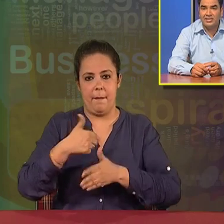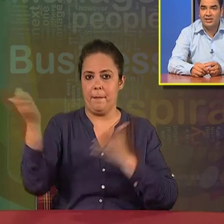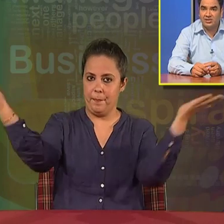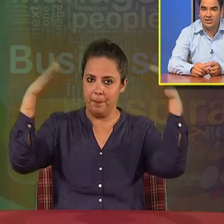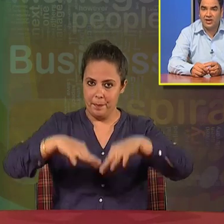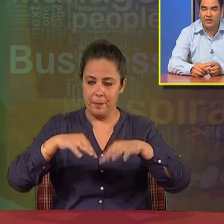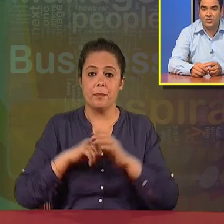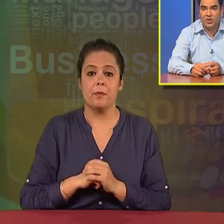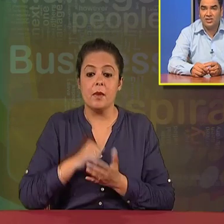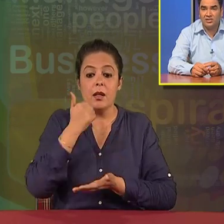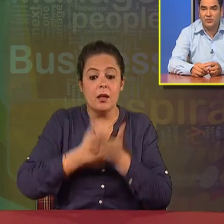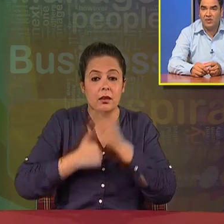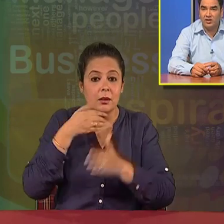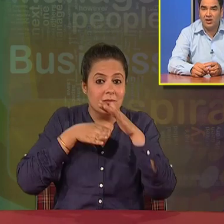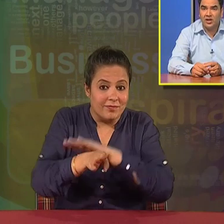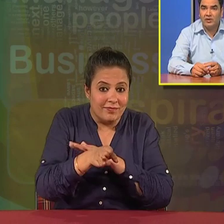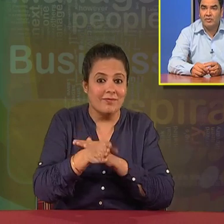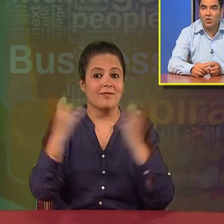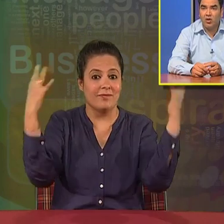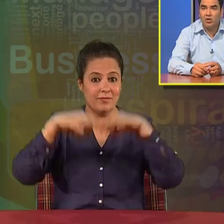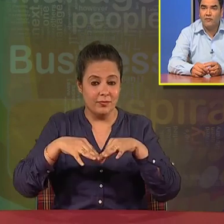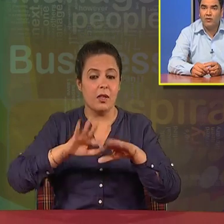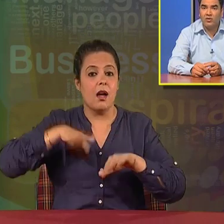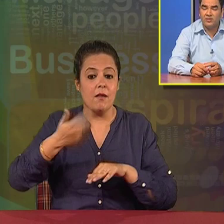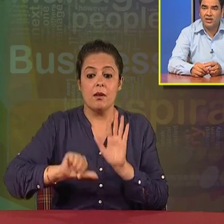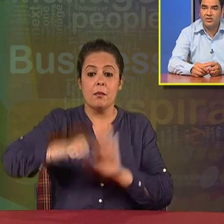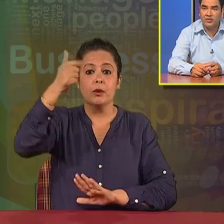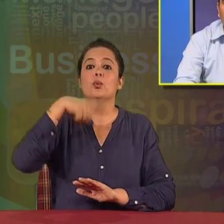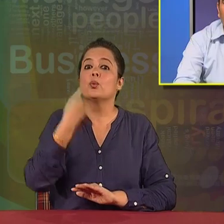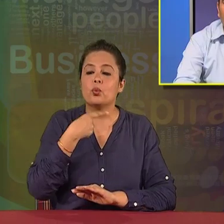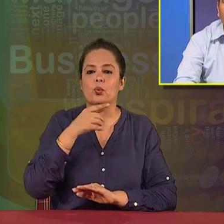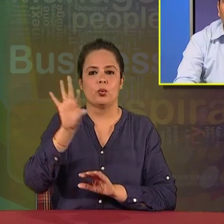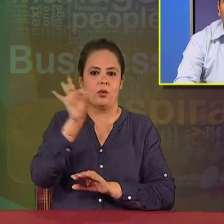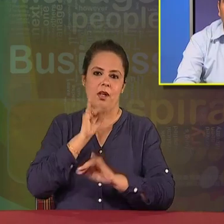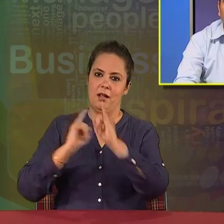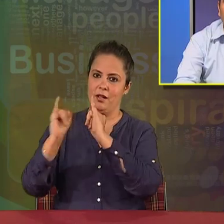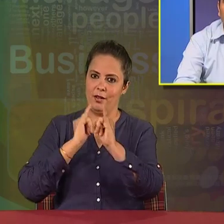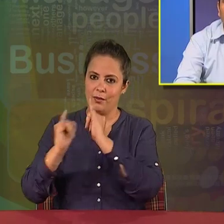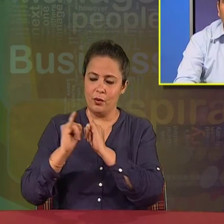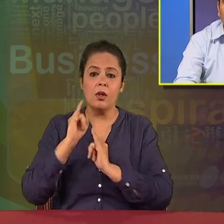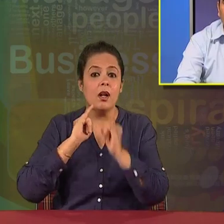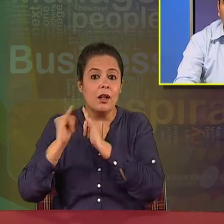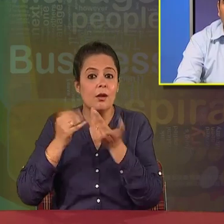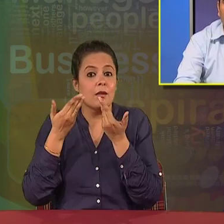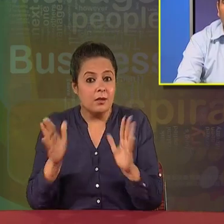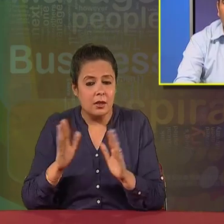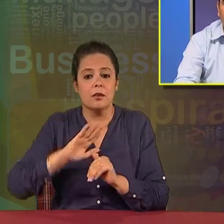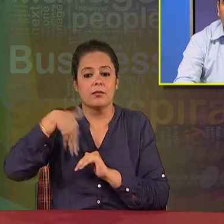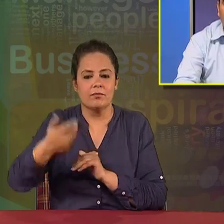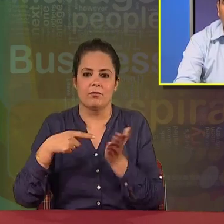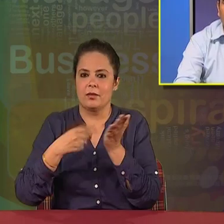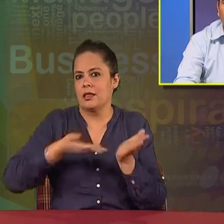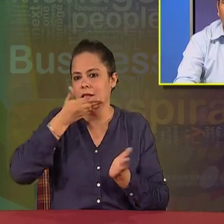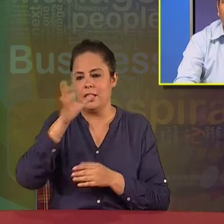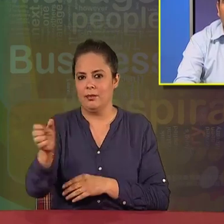written test is conducted, and those who are successful won, they will be called for the interview. And after interview, they will be sent for training,